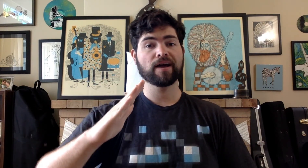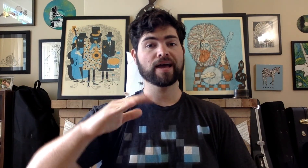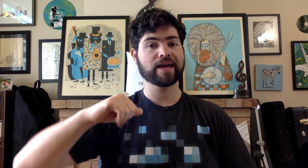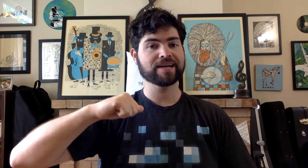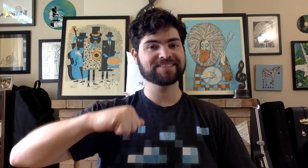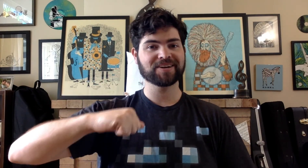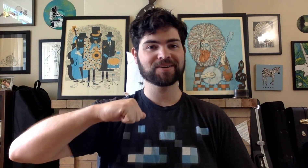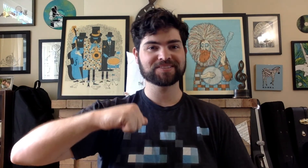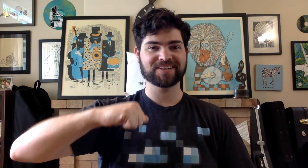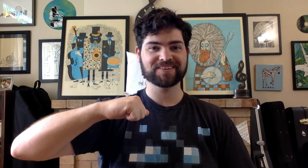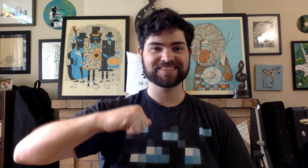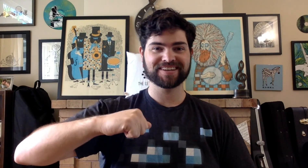do do do